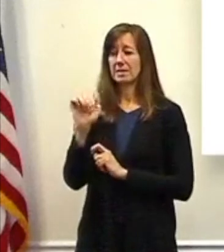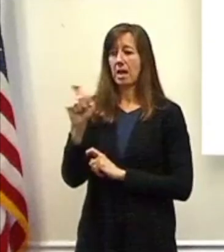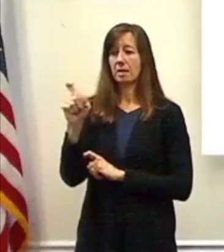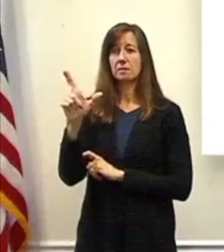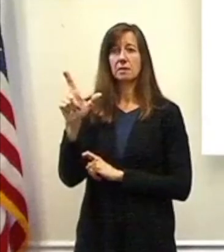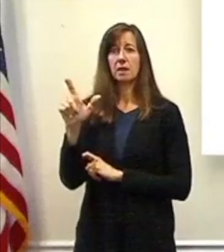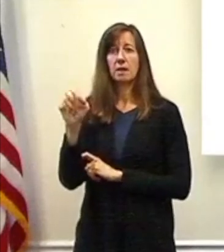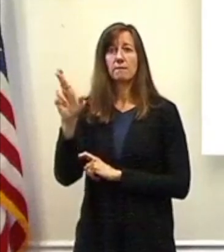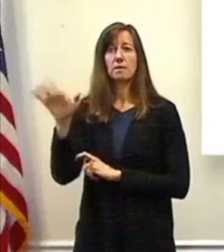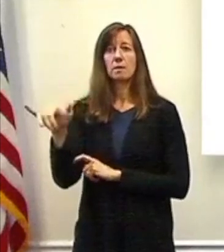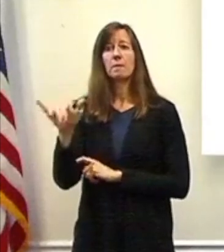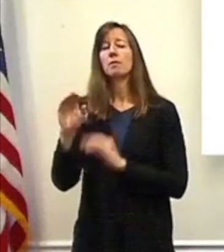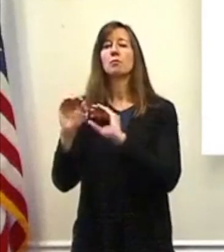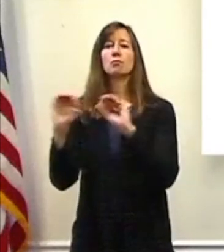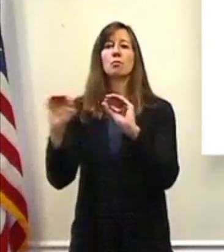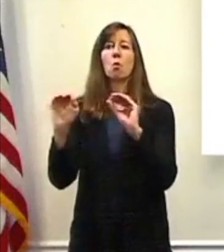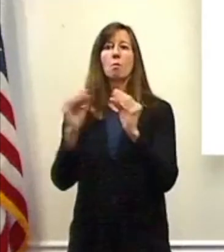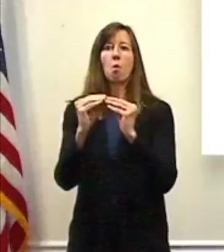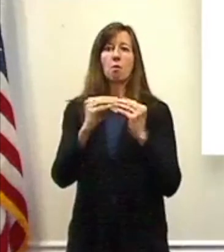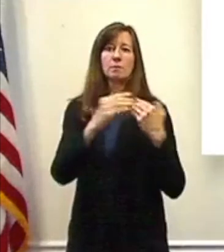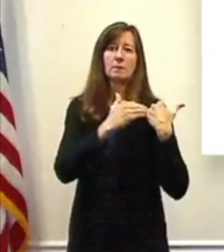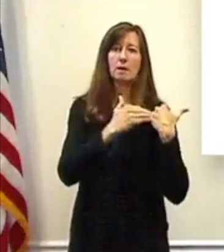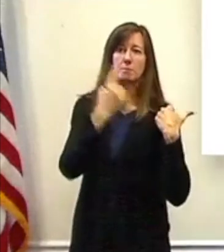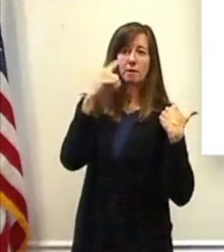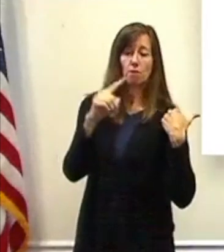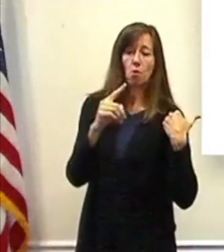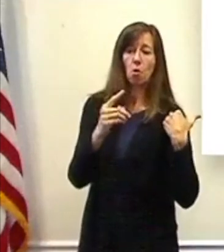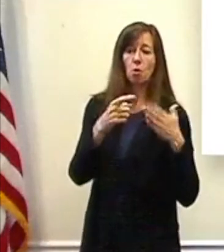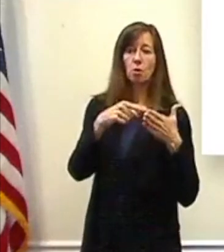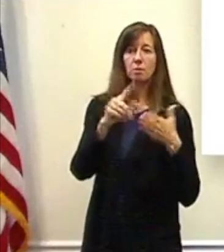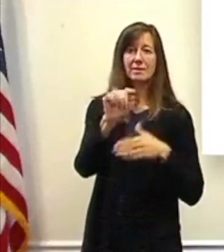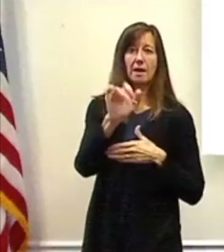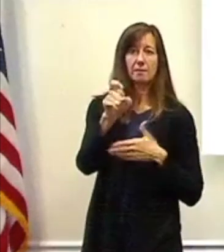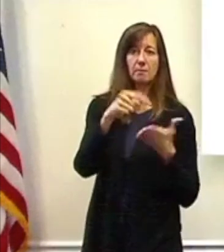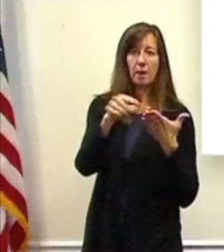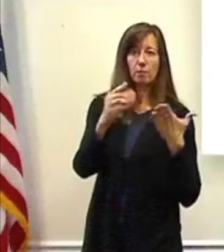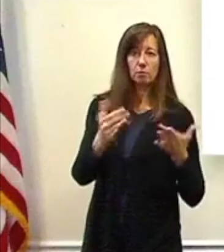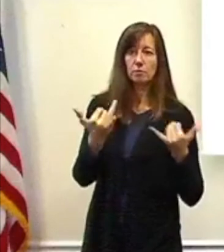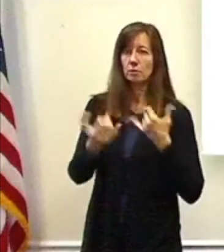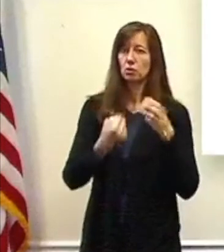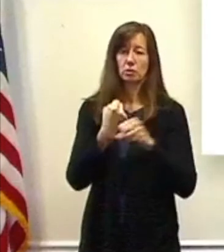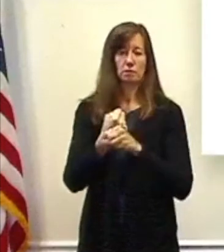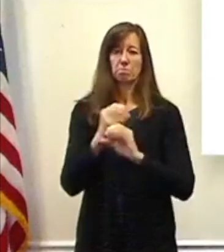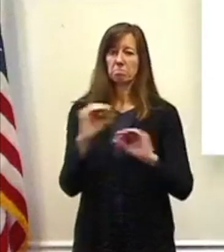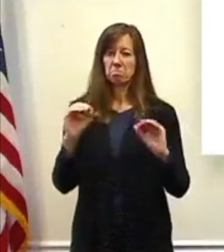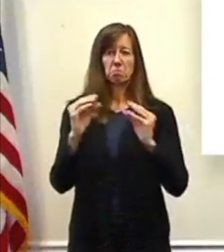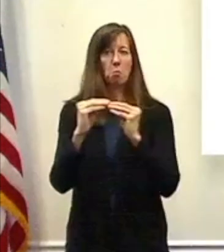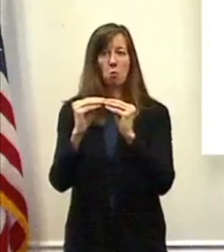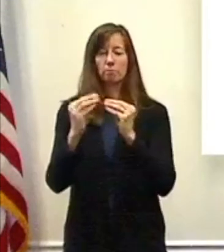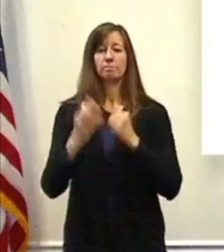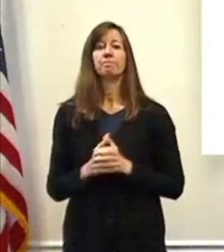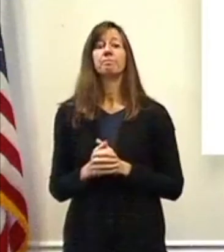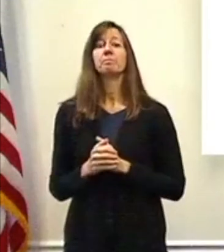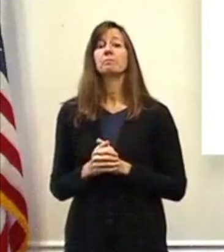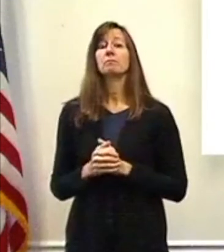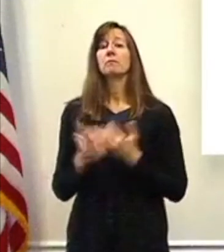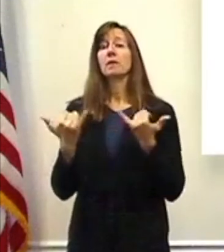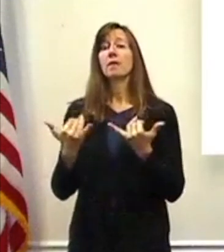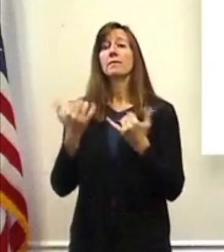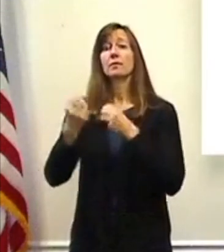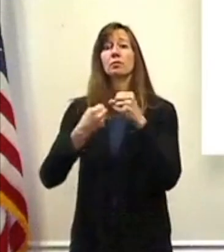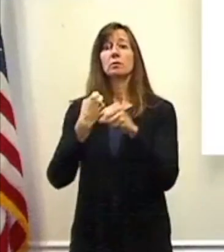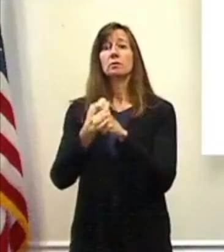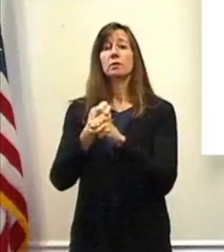not shift any new burden to property taxpayers or taxpayers this year. This budget also includes no increase in